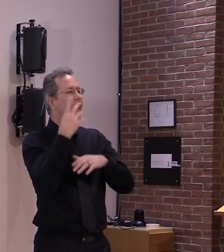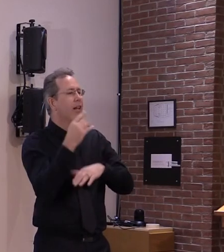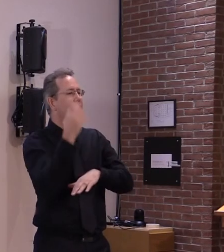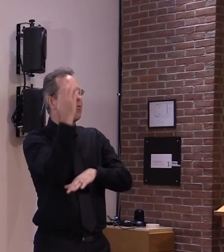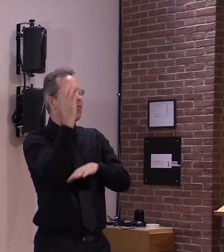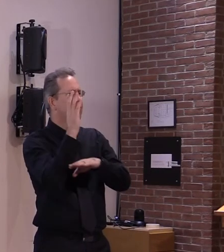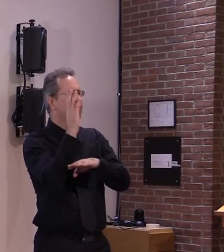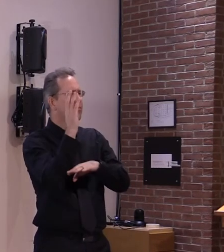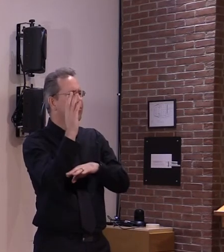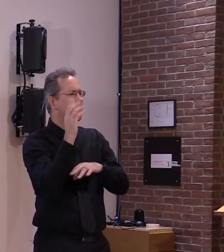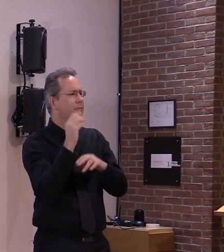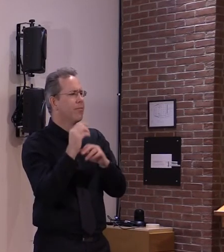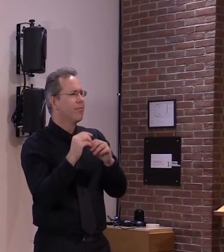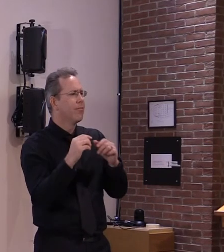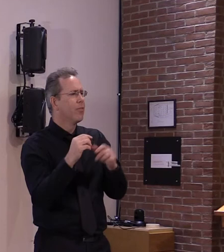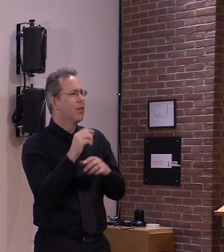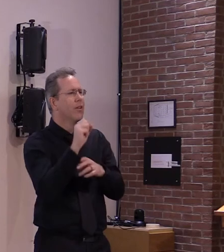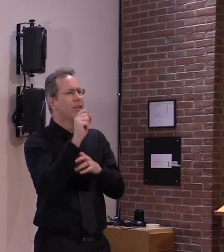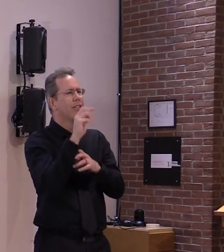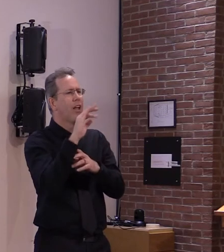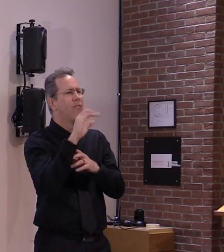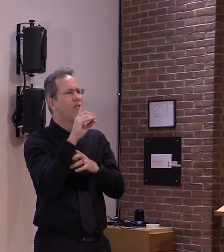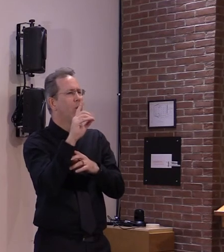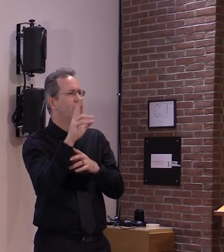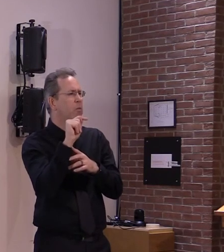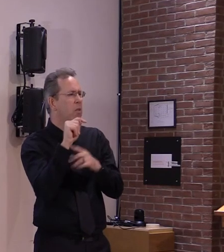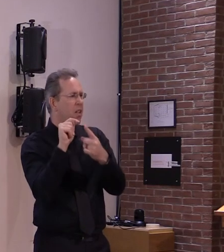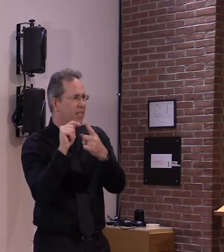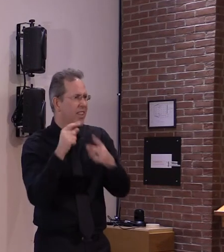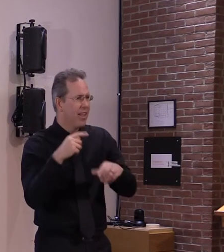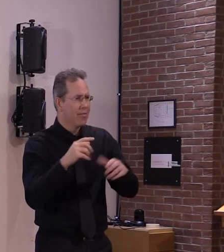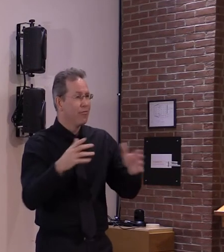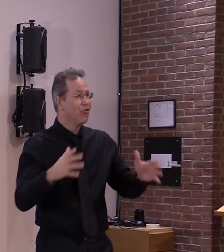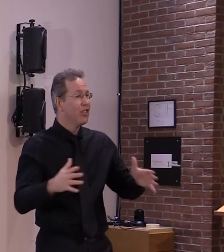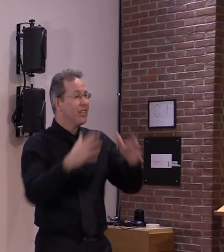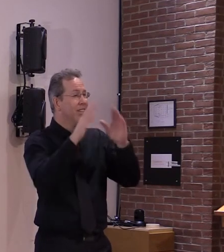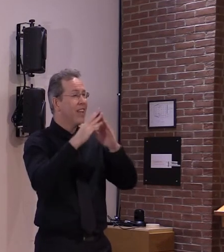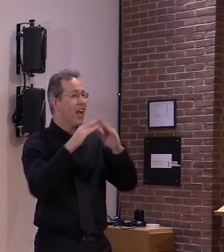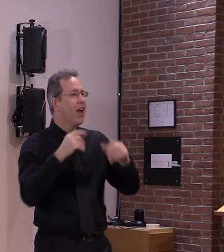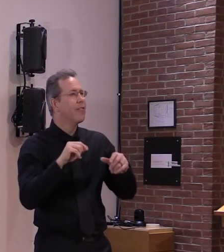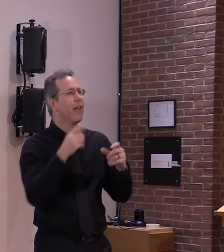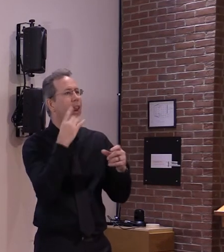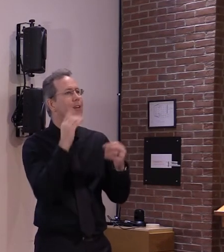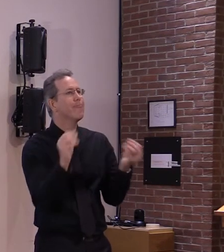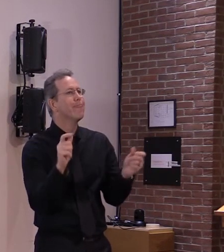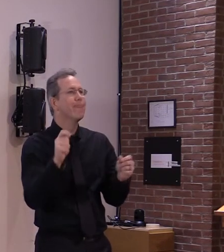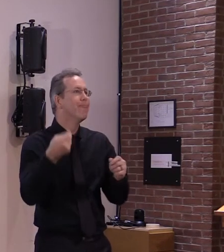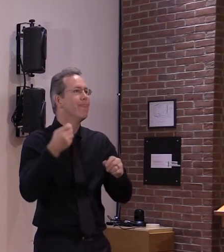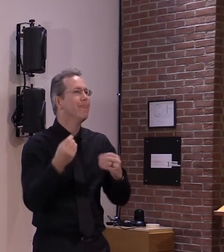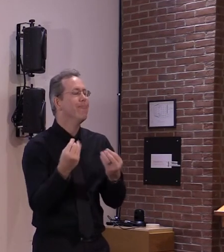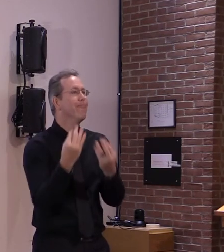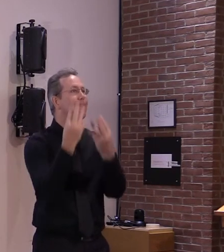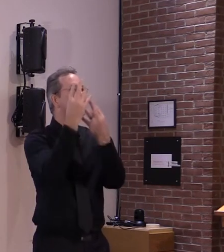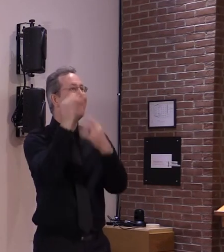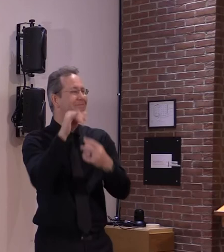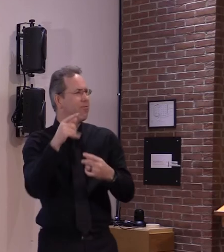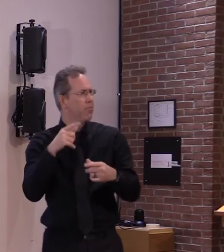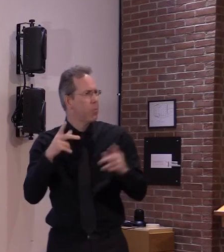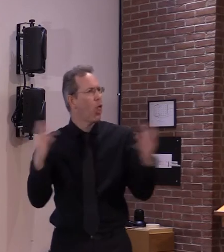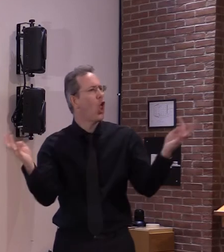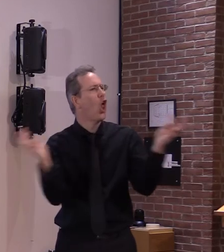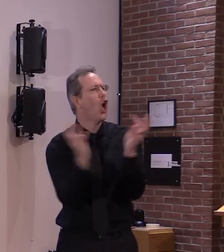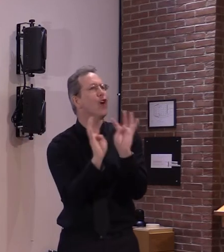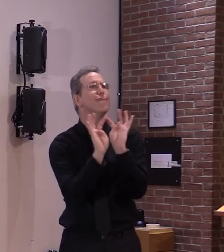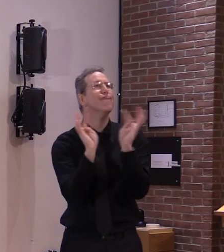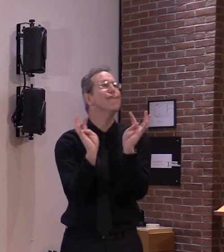citizens and worn masks and stay socially separated and physically separated but um but again they uh